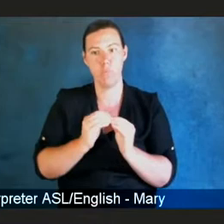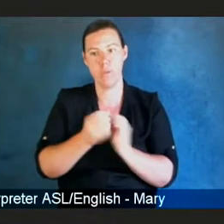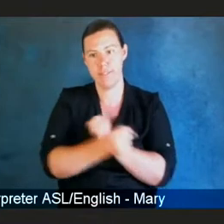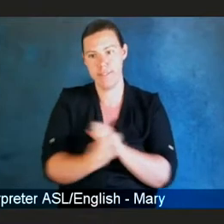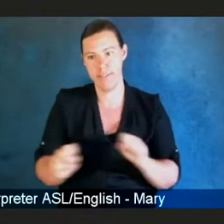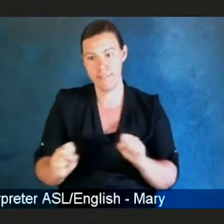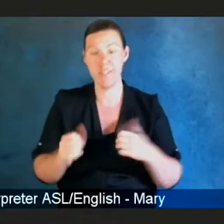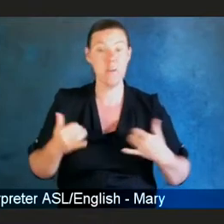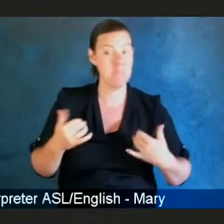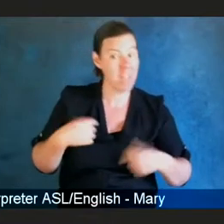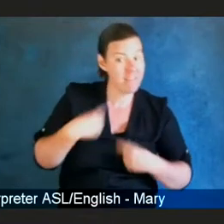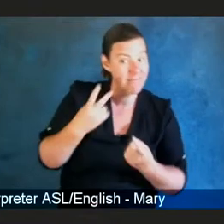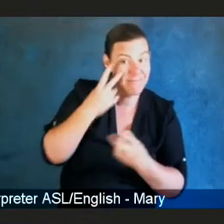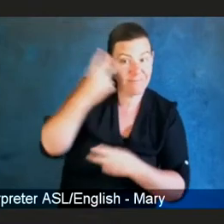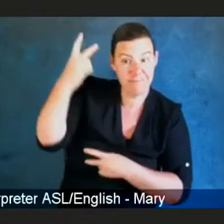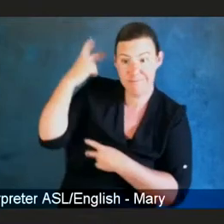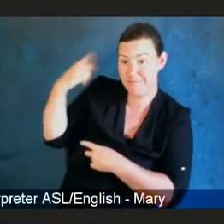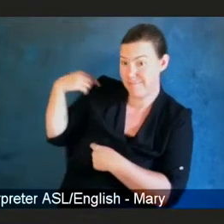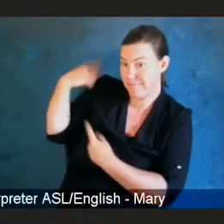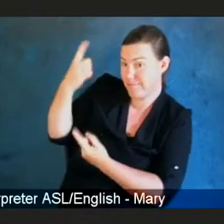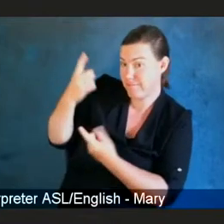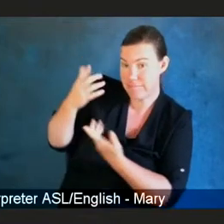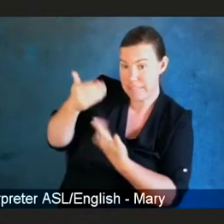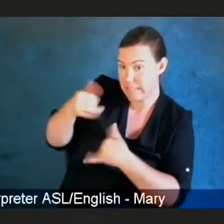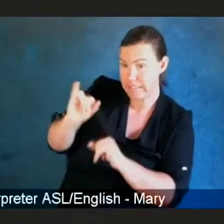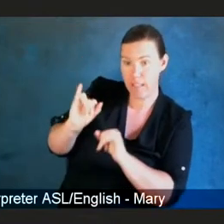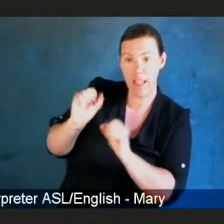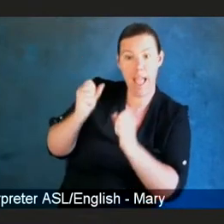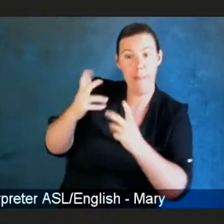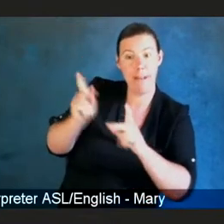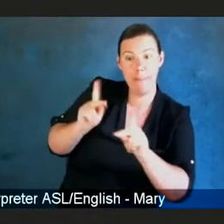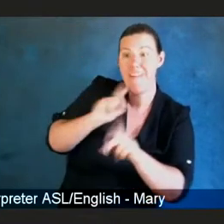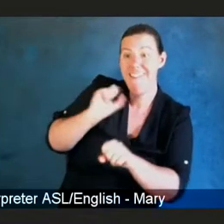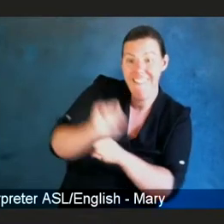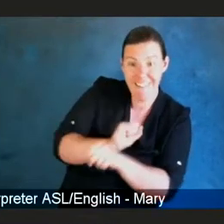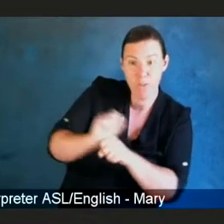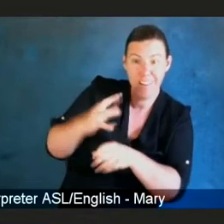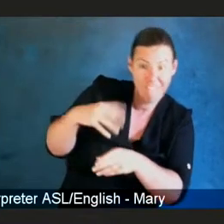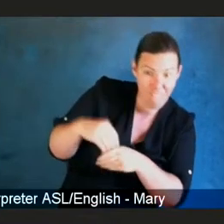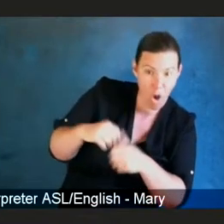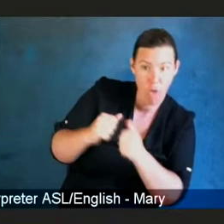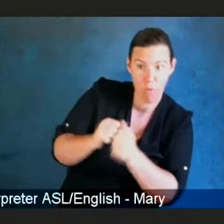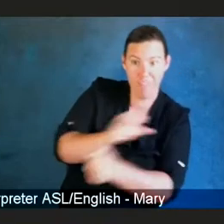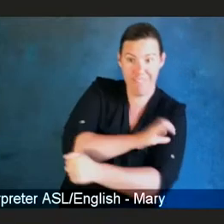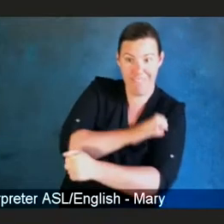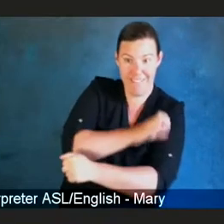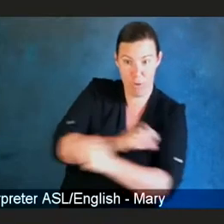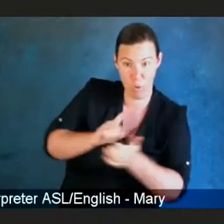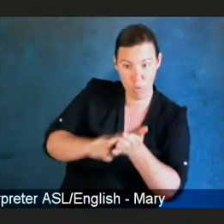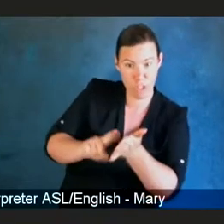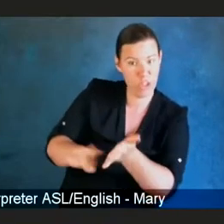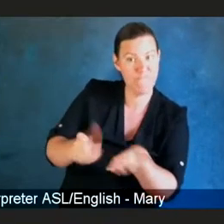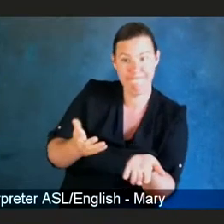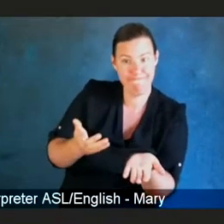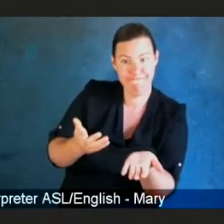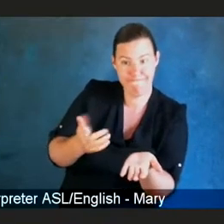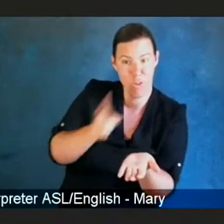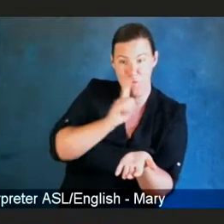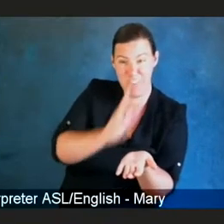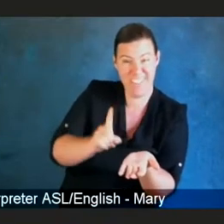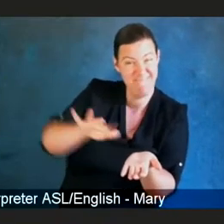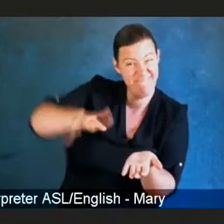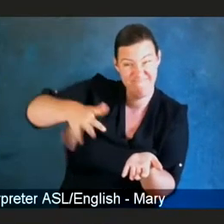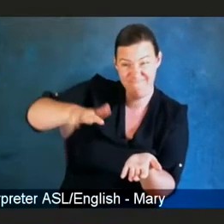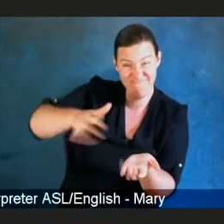populations involved in clinical research? And the answer, we have not been very successful. In 2013,